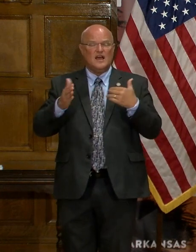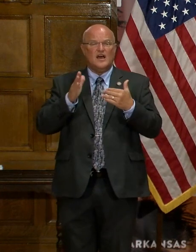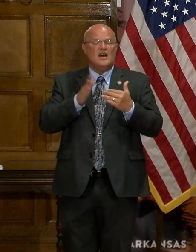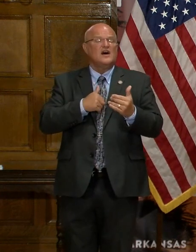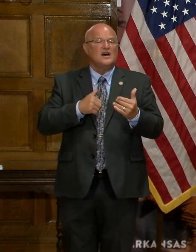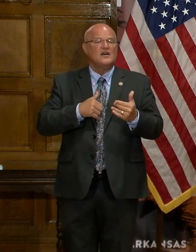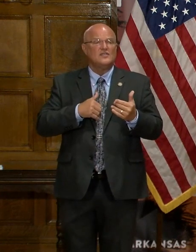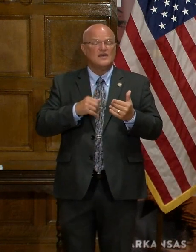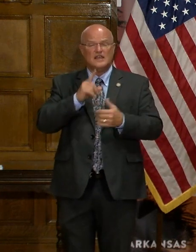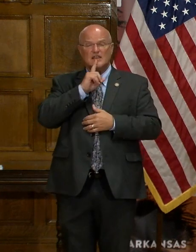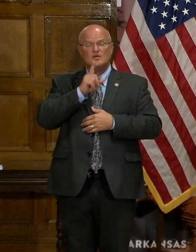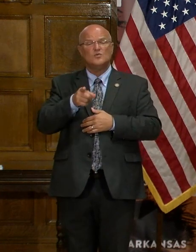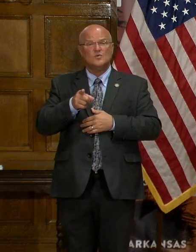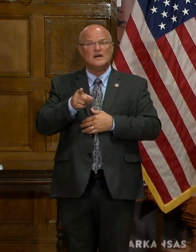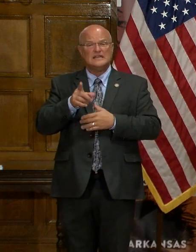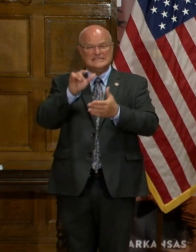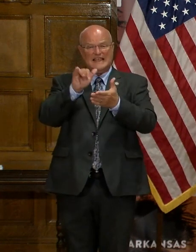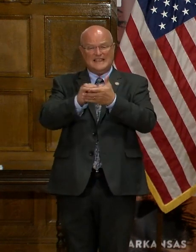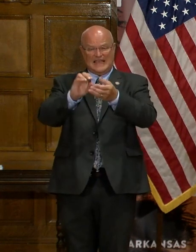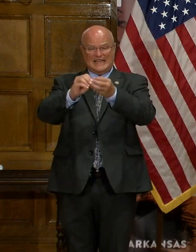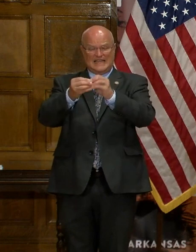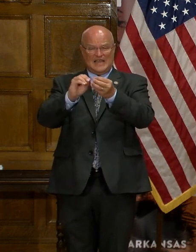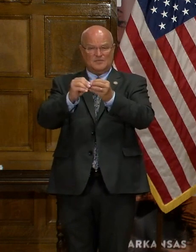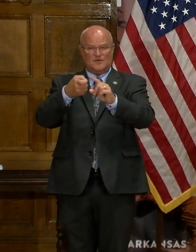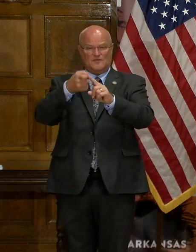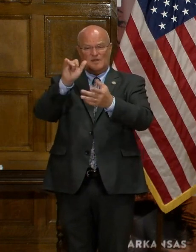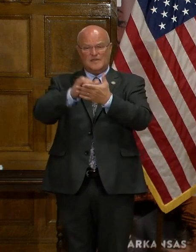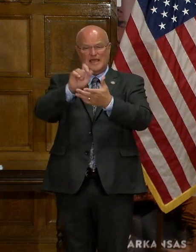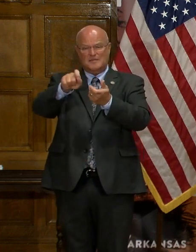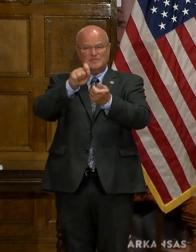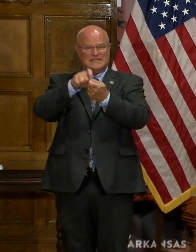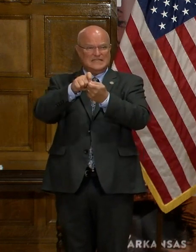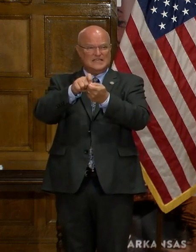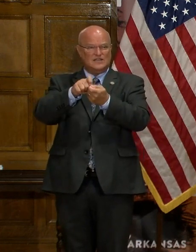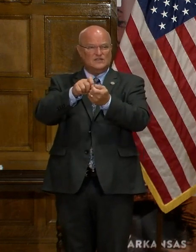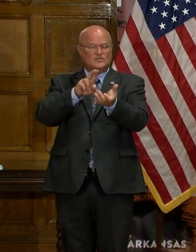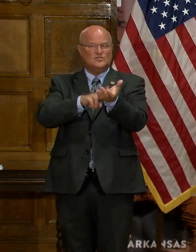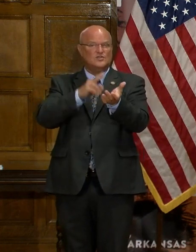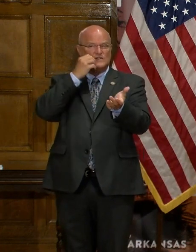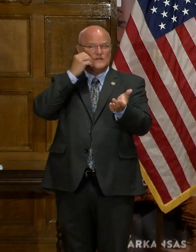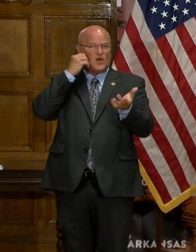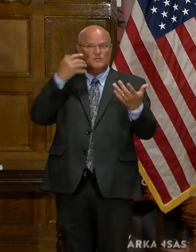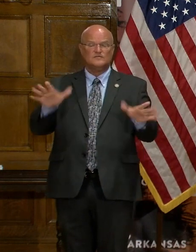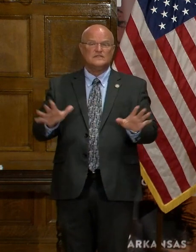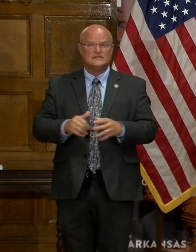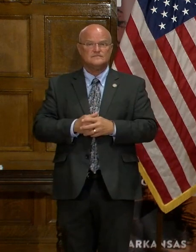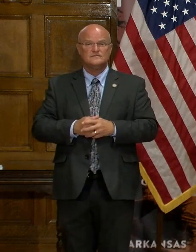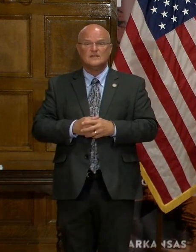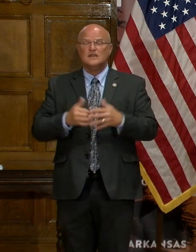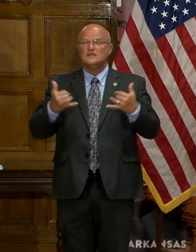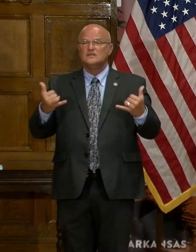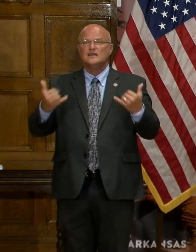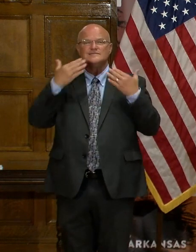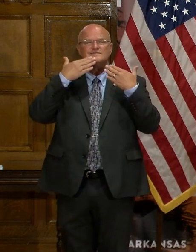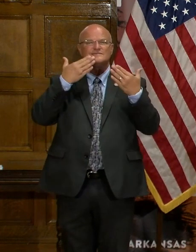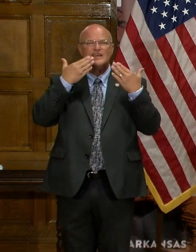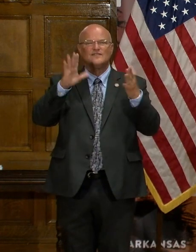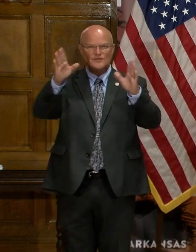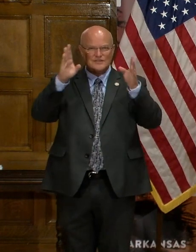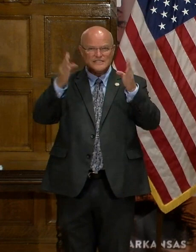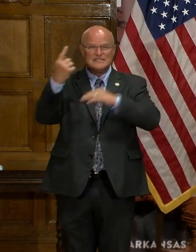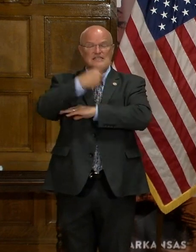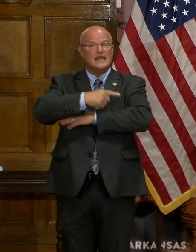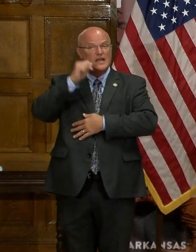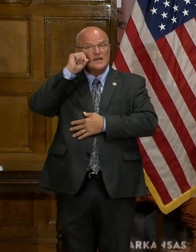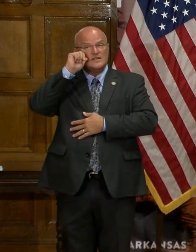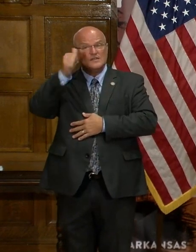than it was that number in that particular setting. With that, thank you for your attention